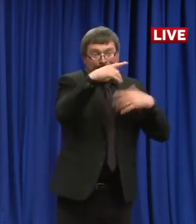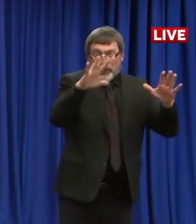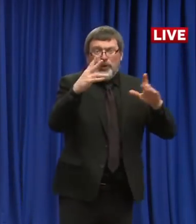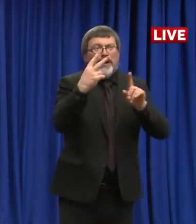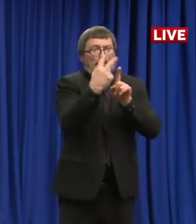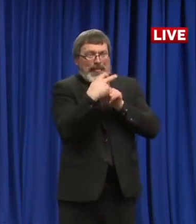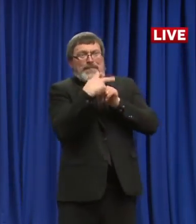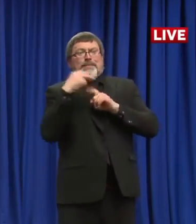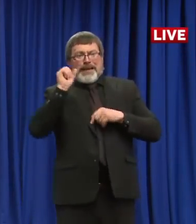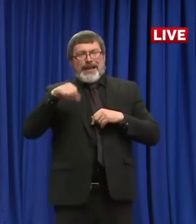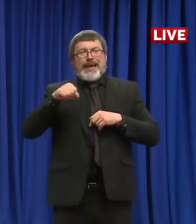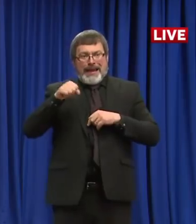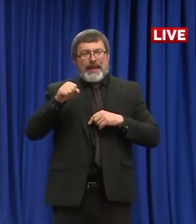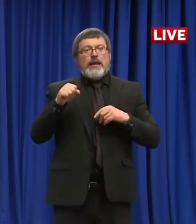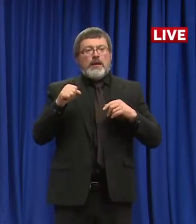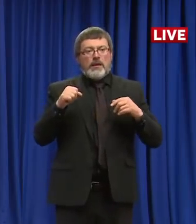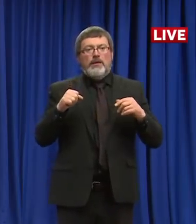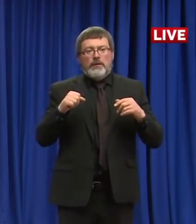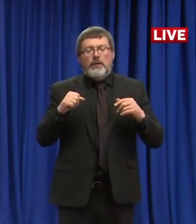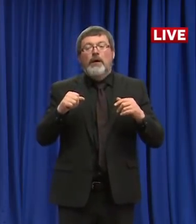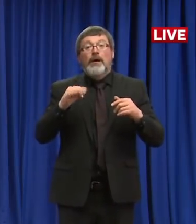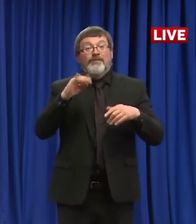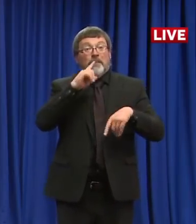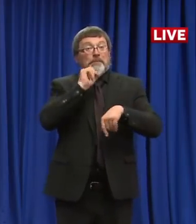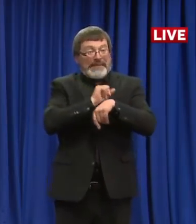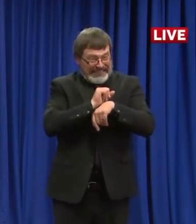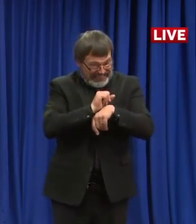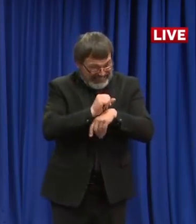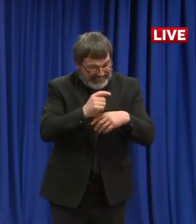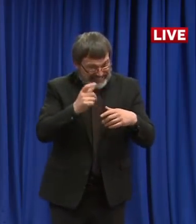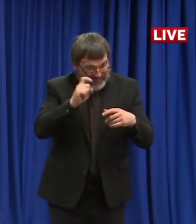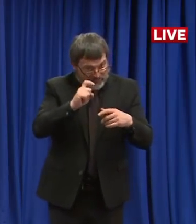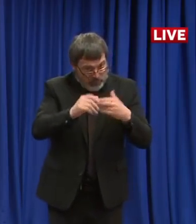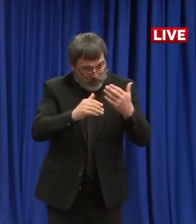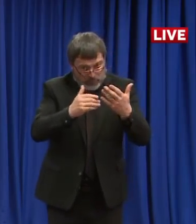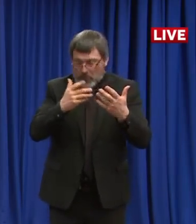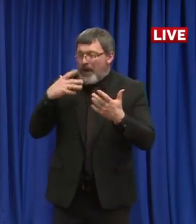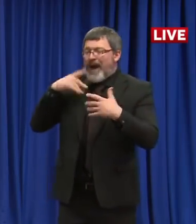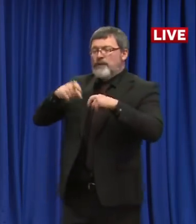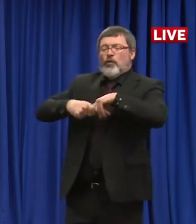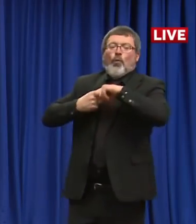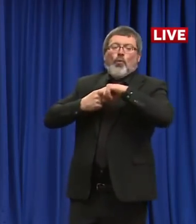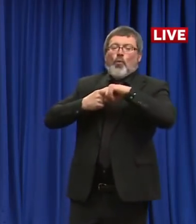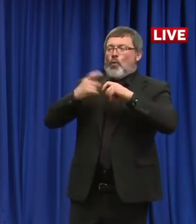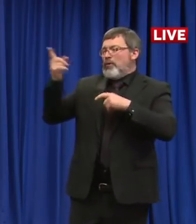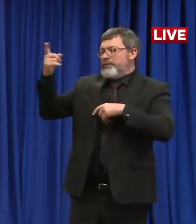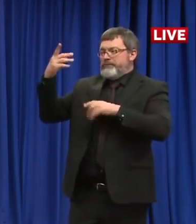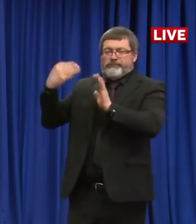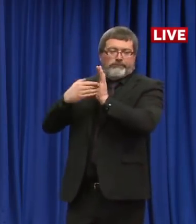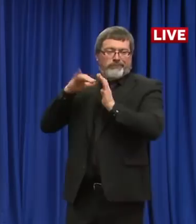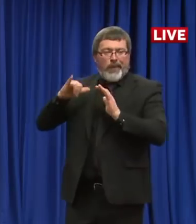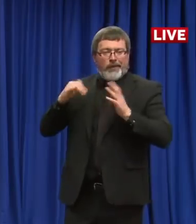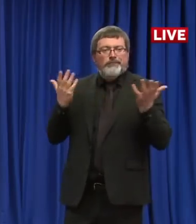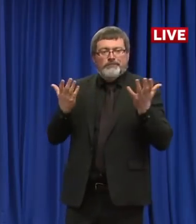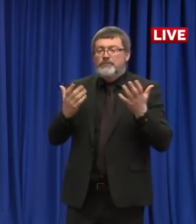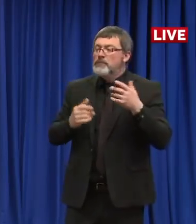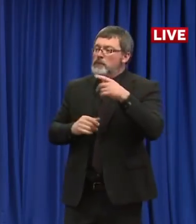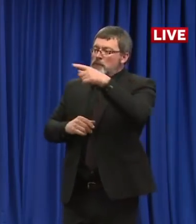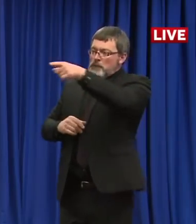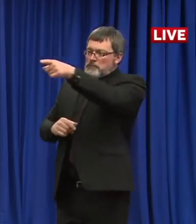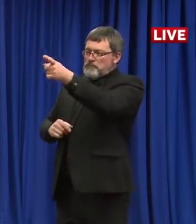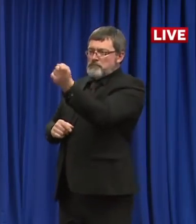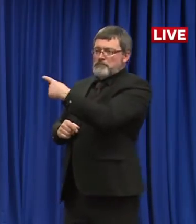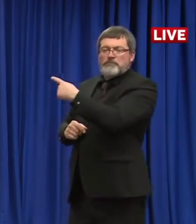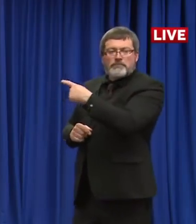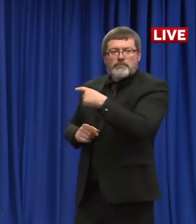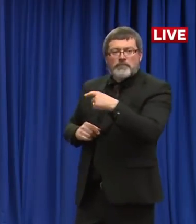have to stop. Their complaint is prospective, they say. But you're worried that the judge could just knock it all out? Well, again, if any money has gone out, it's gone